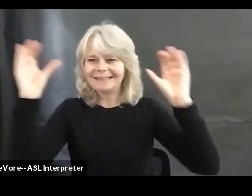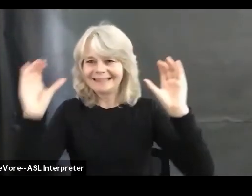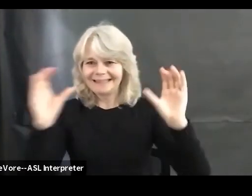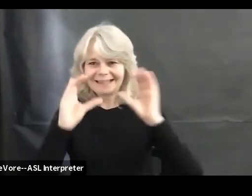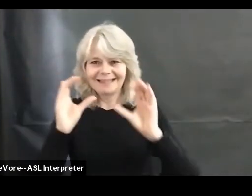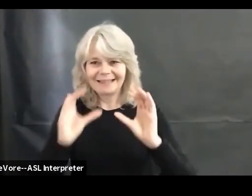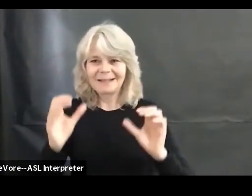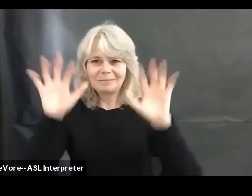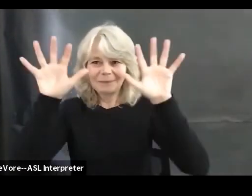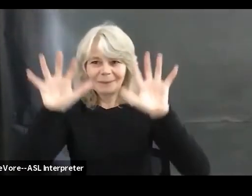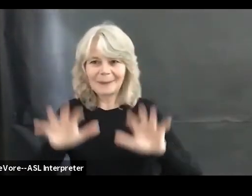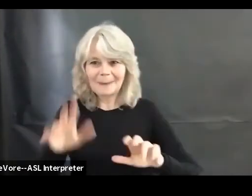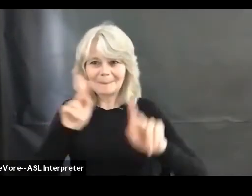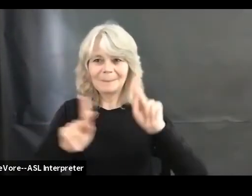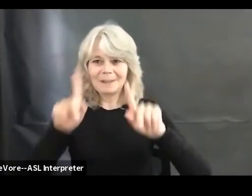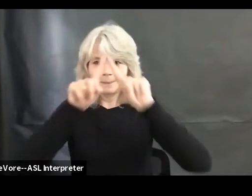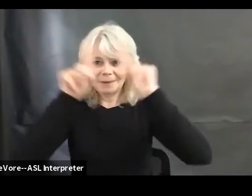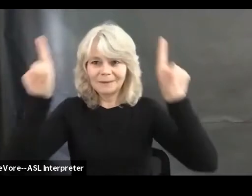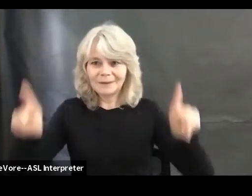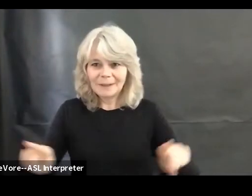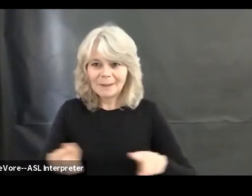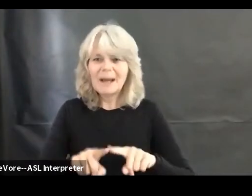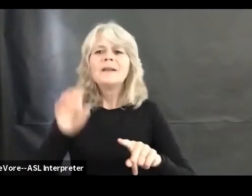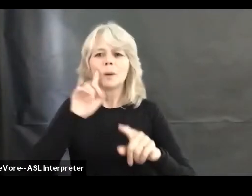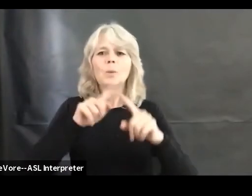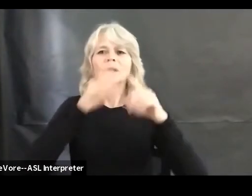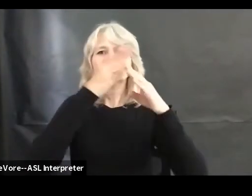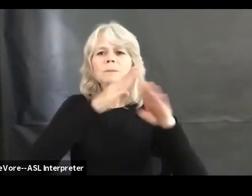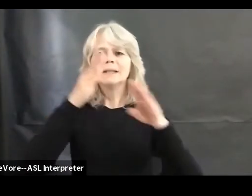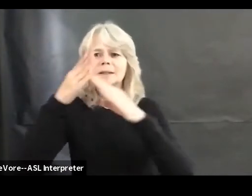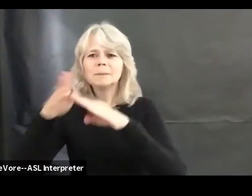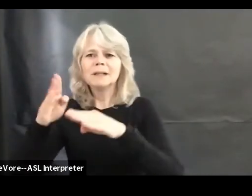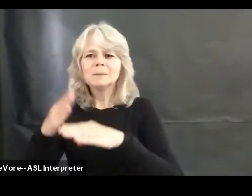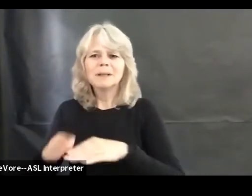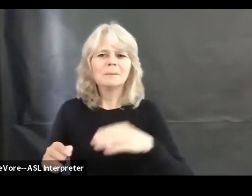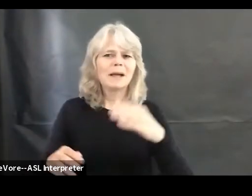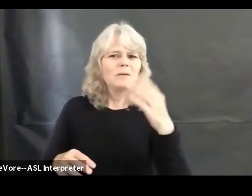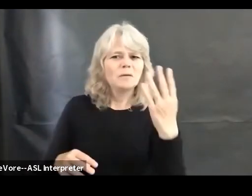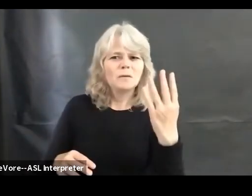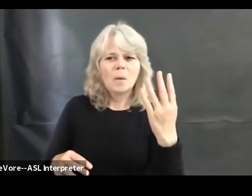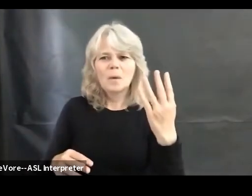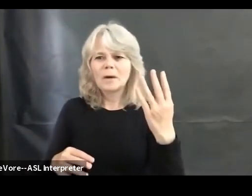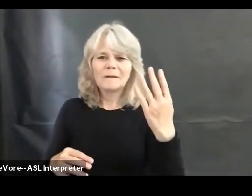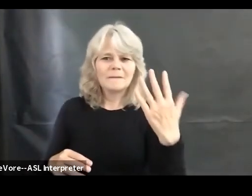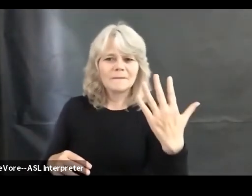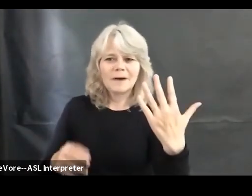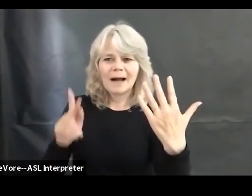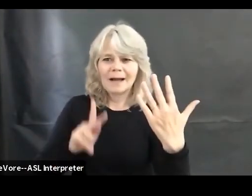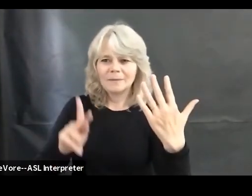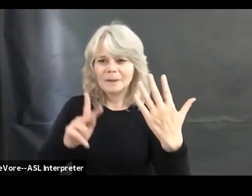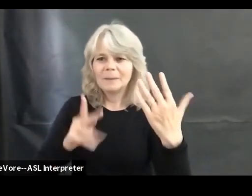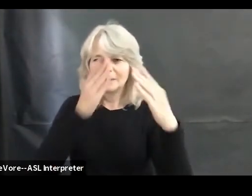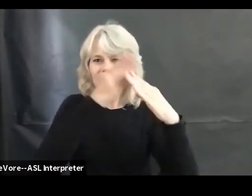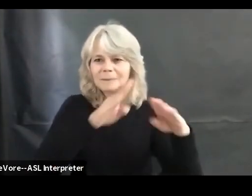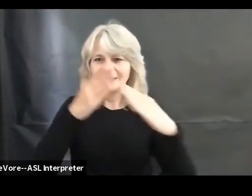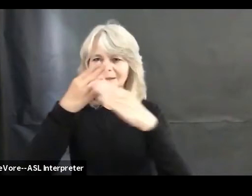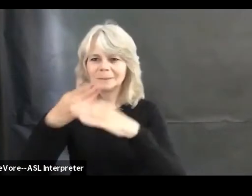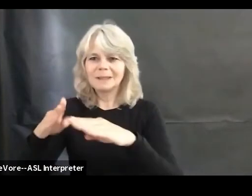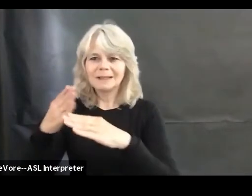usually four or five. So it's not like you're on a screen with 20 different people. Instead, it's maybe four or five